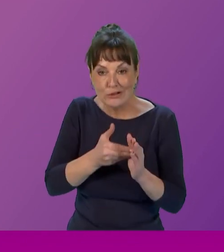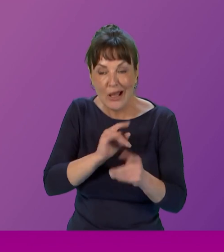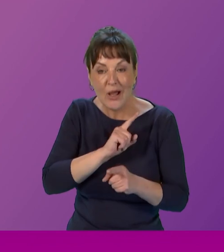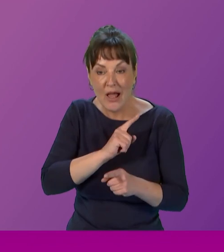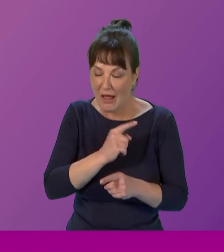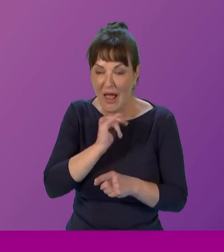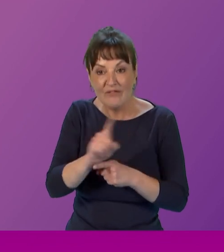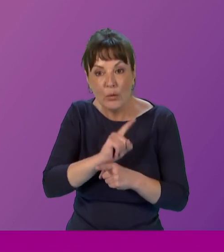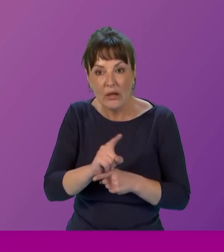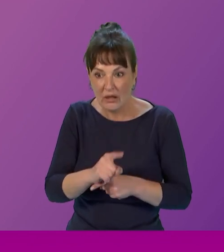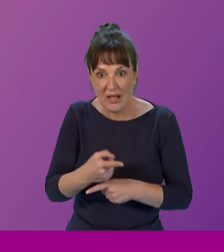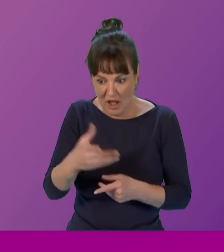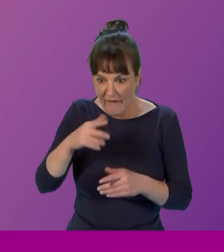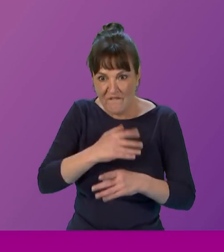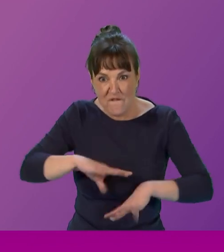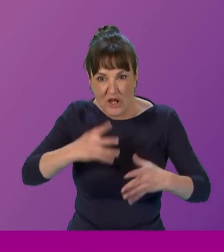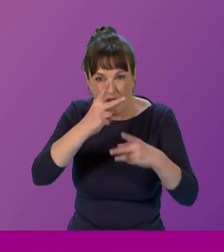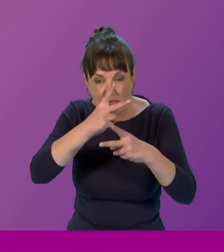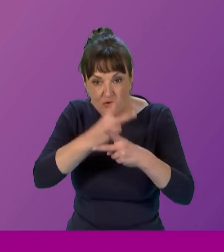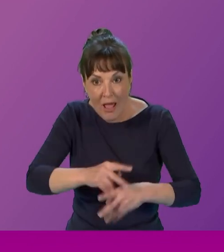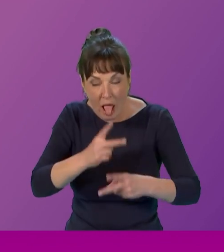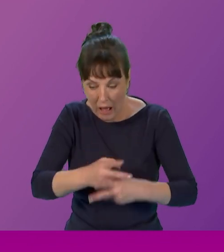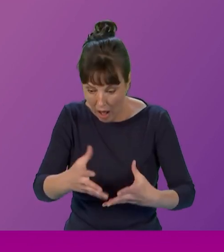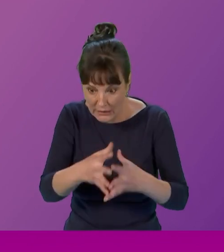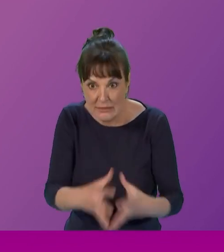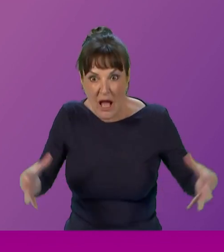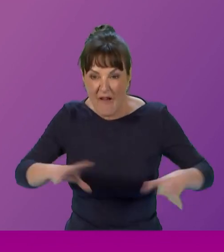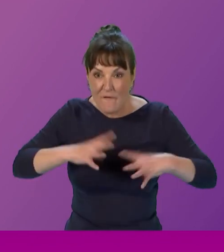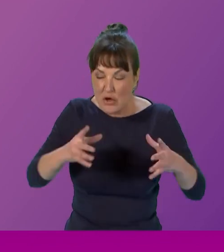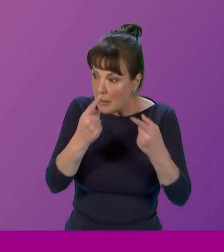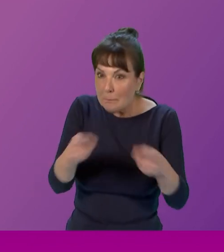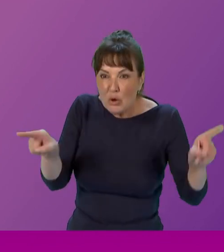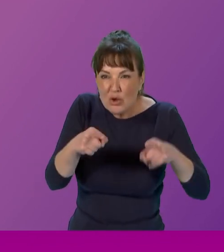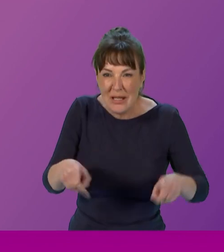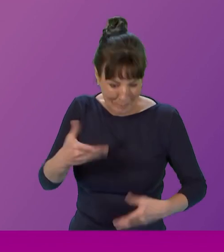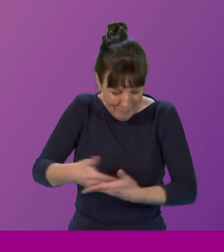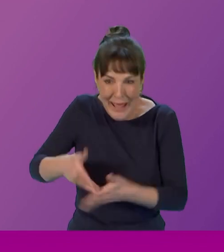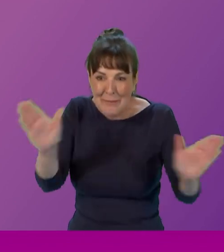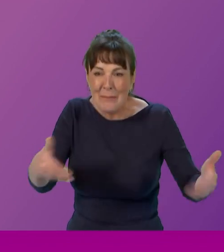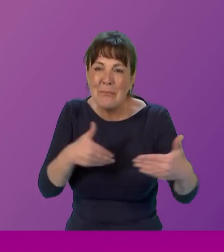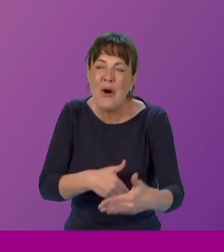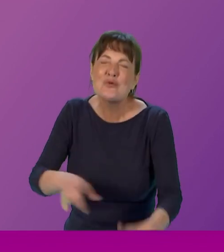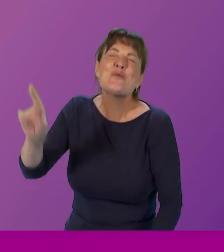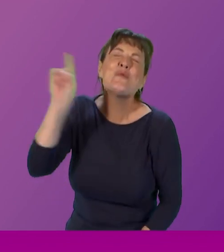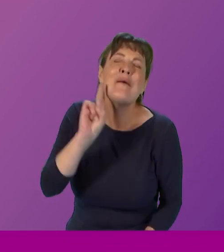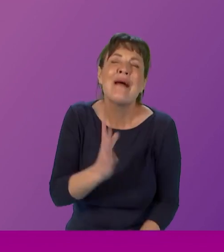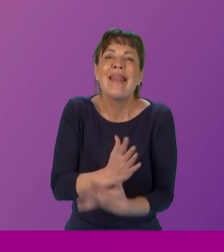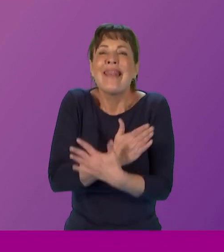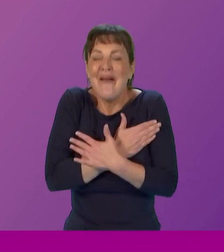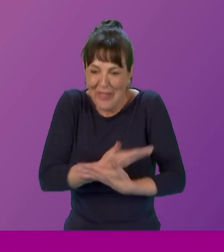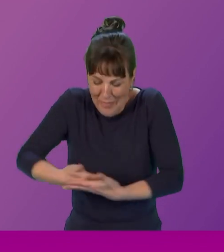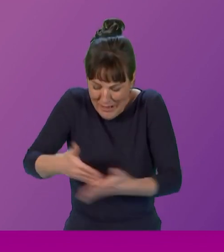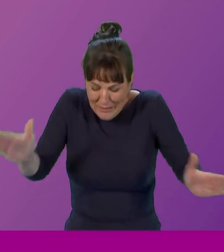Expanded free childcare, free music tuition in schools, the baby box. Women love those baby boxes.